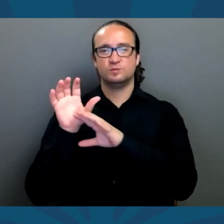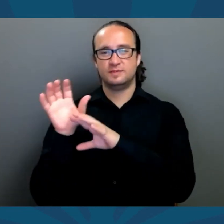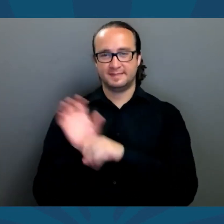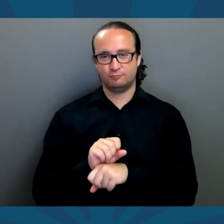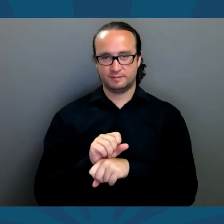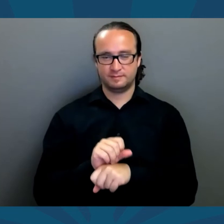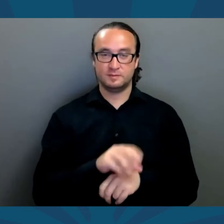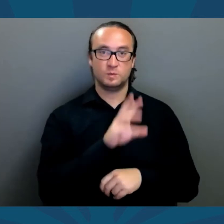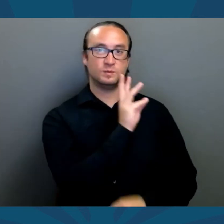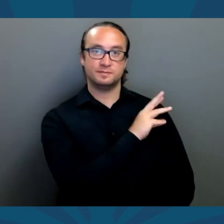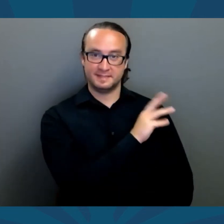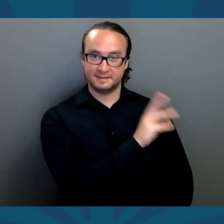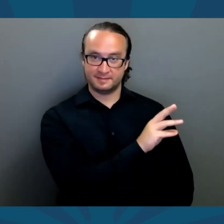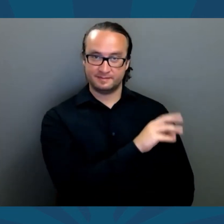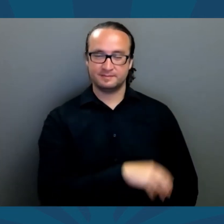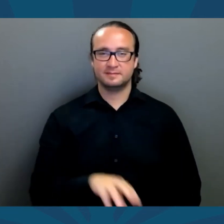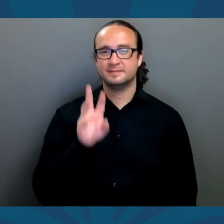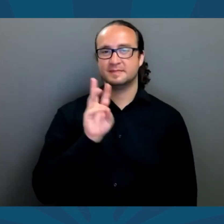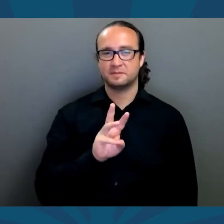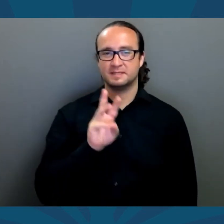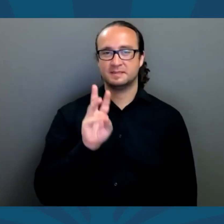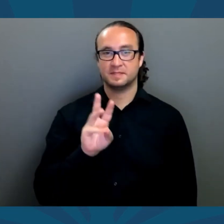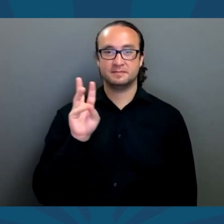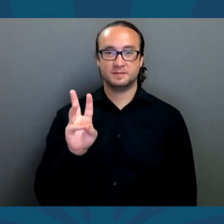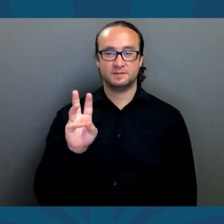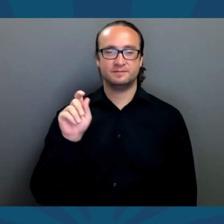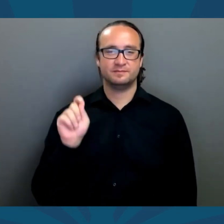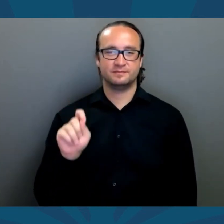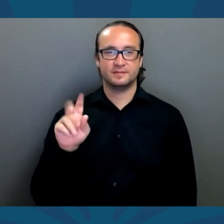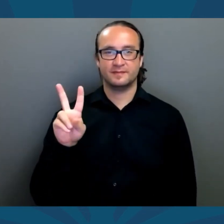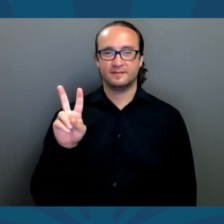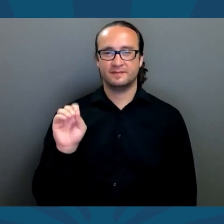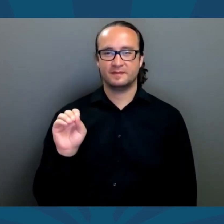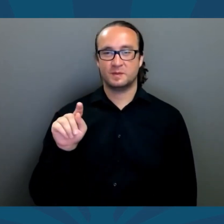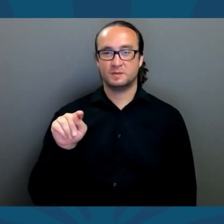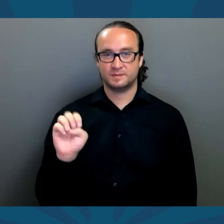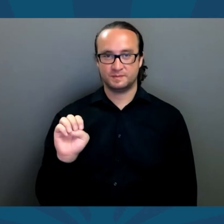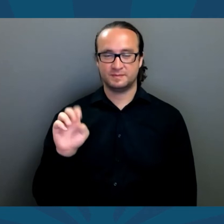Campaign funding, traditional. Website, www